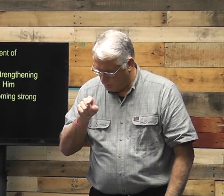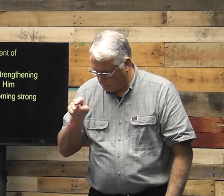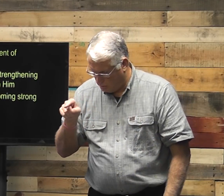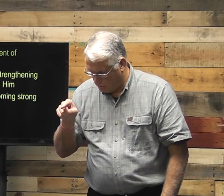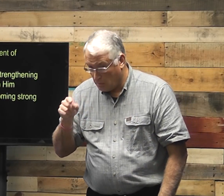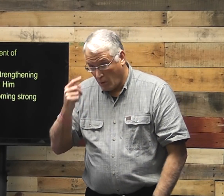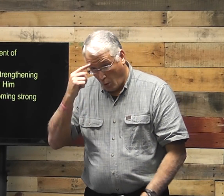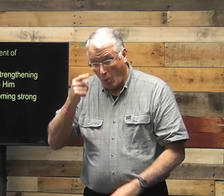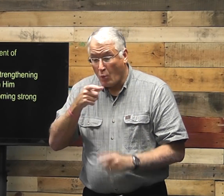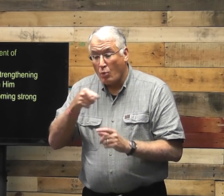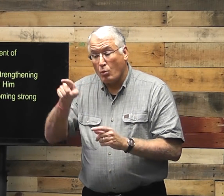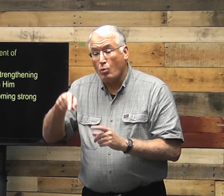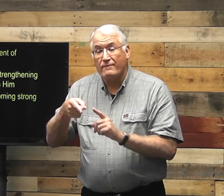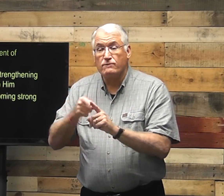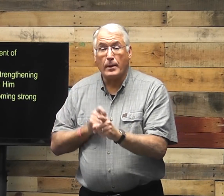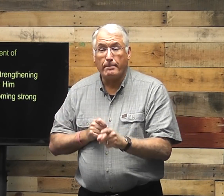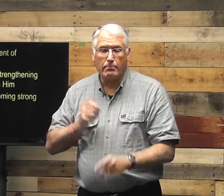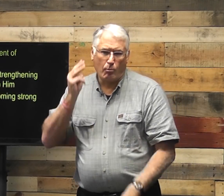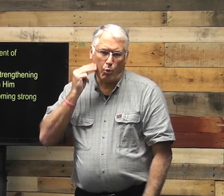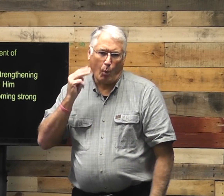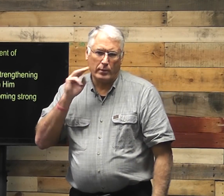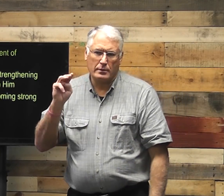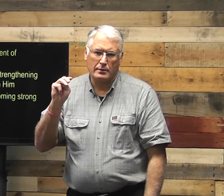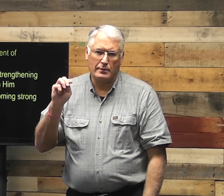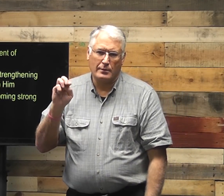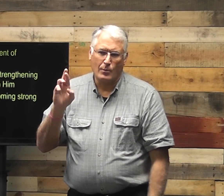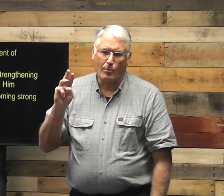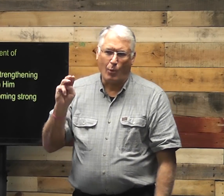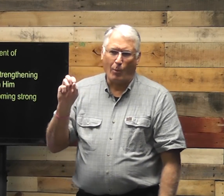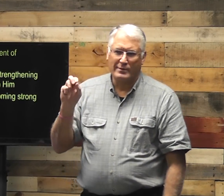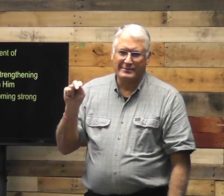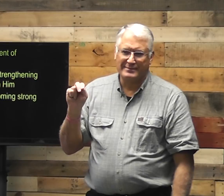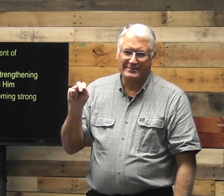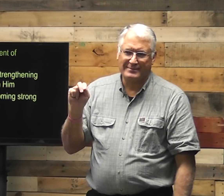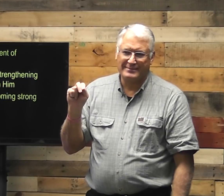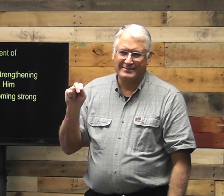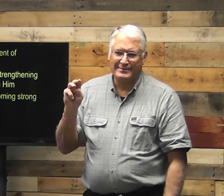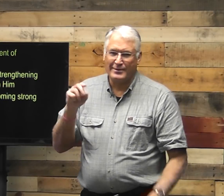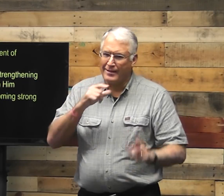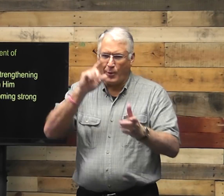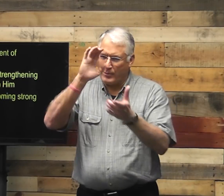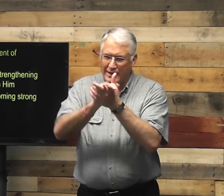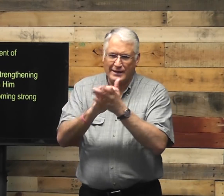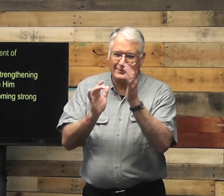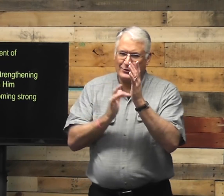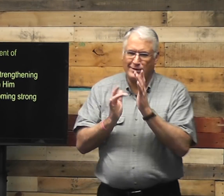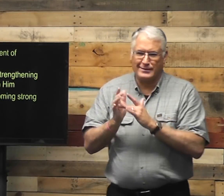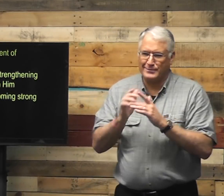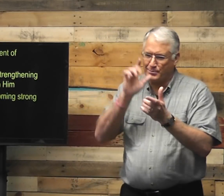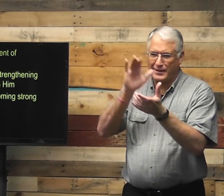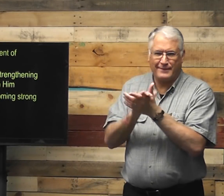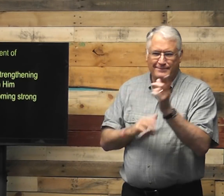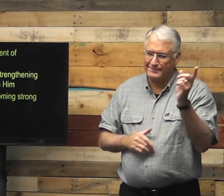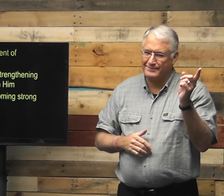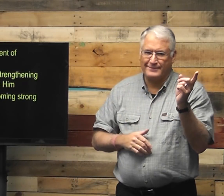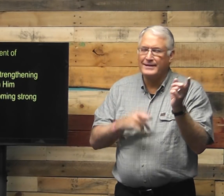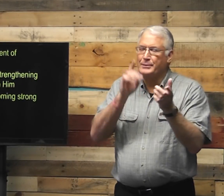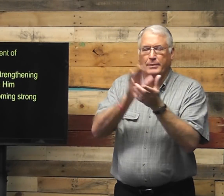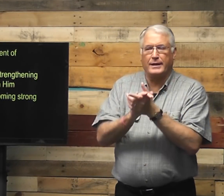So, when I was looking through this, you know, where it's from, you from the Book of the Mormons. You know, they don't believe in Jesus.